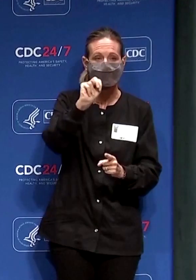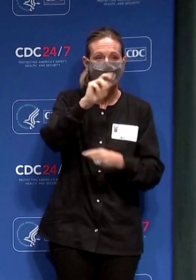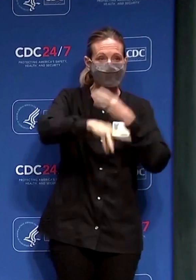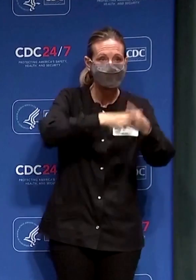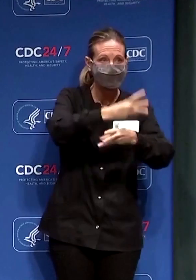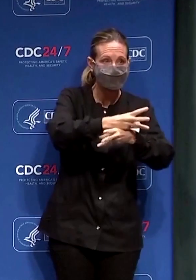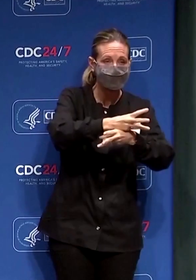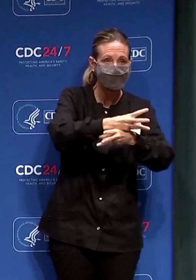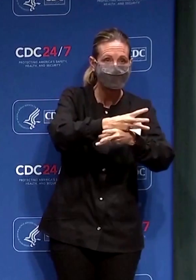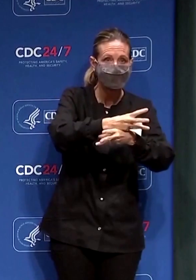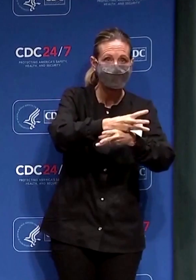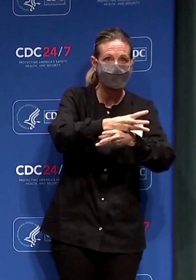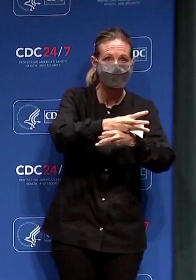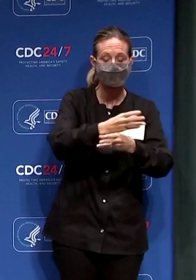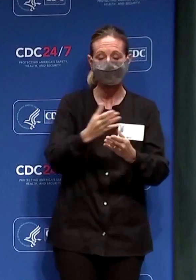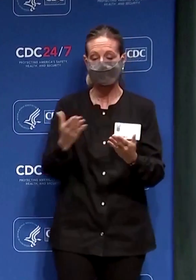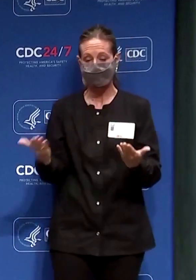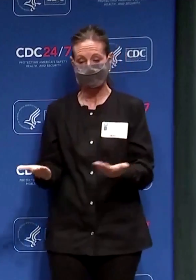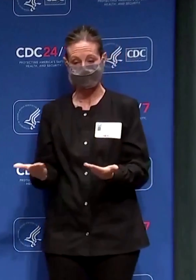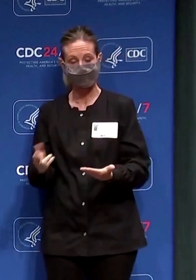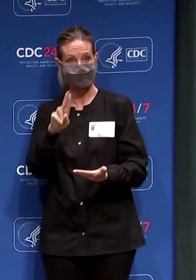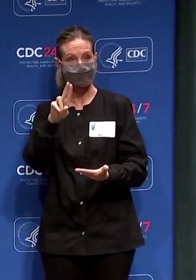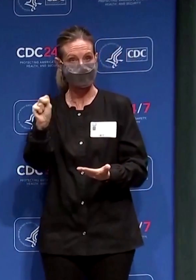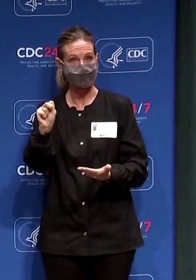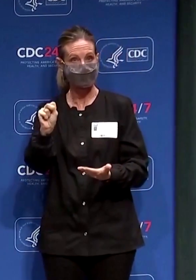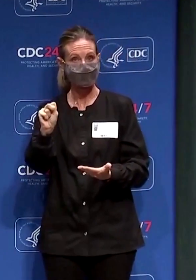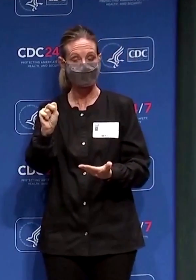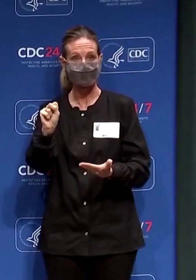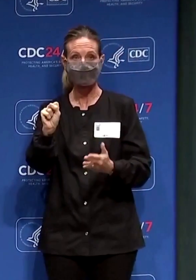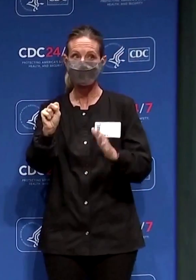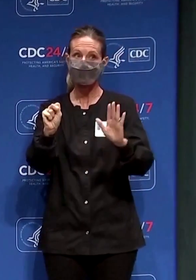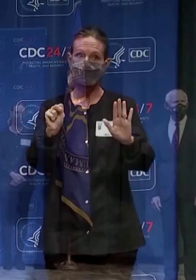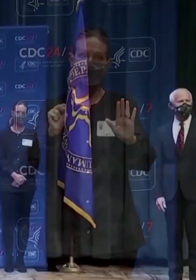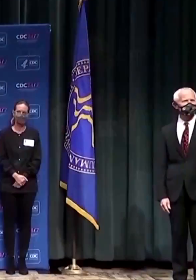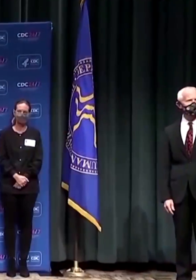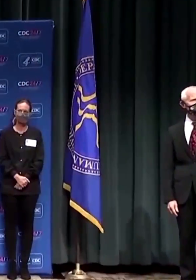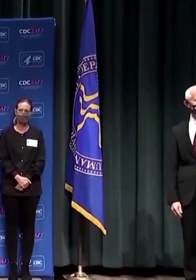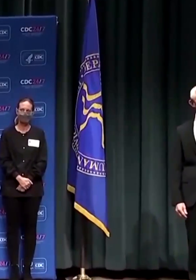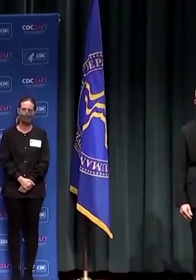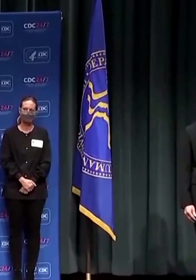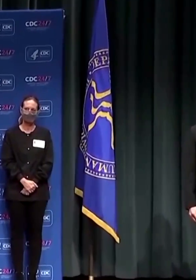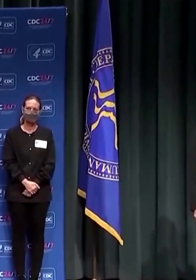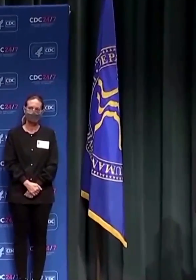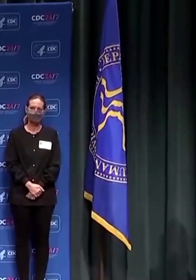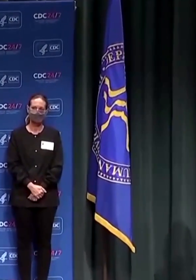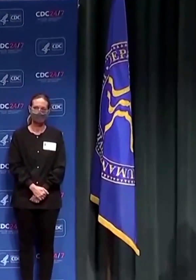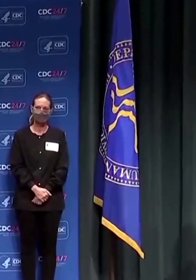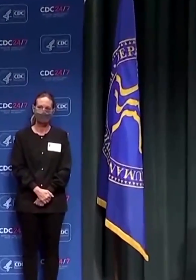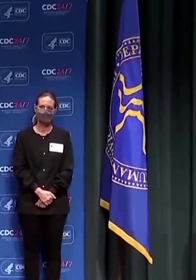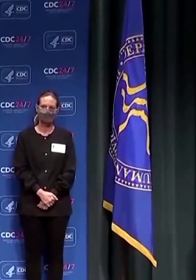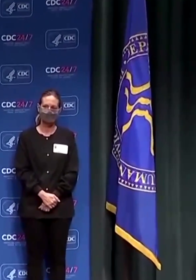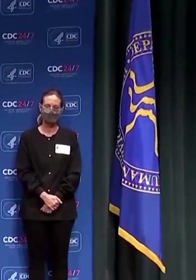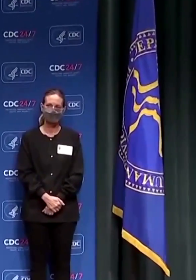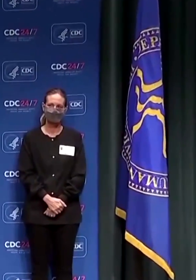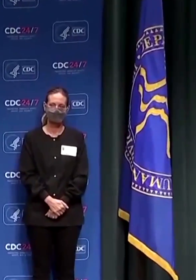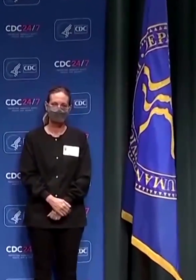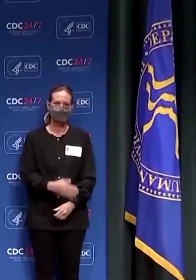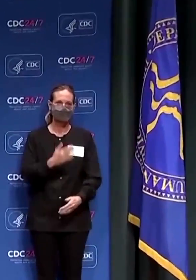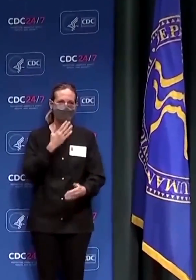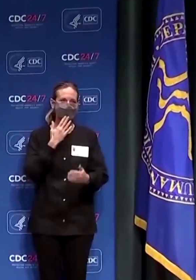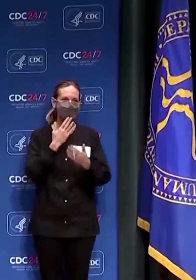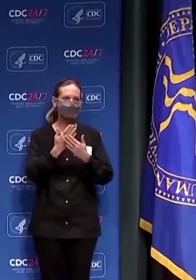we're approaching a critical phase top officials at the u.s centers for disease control and prevention